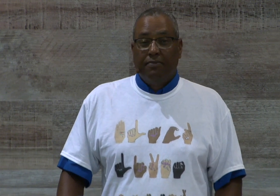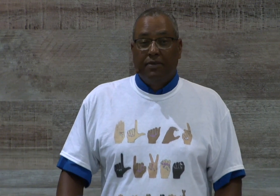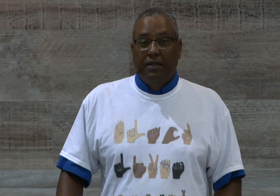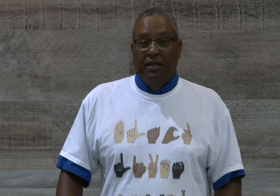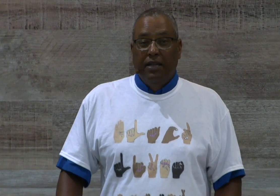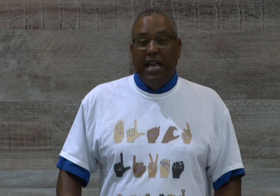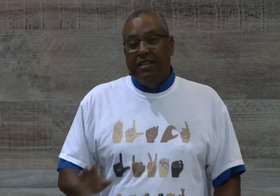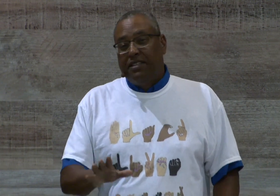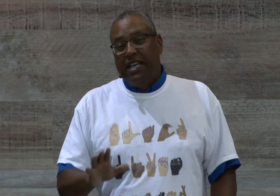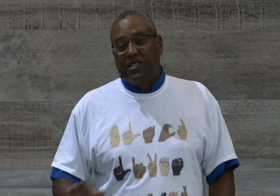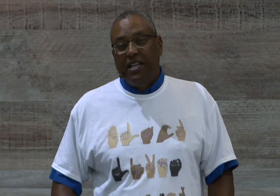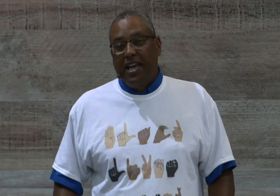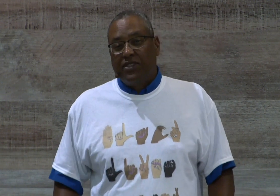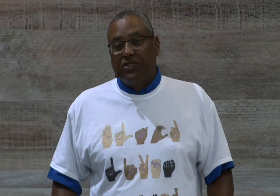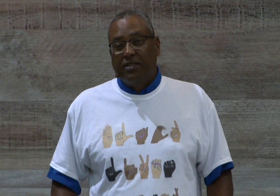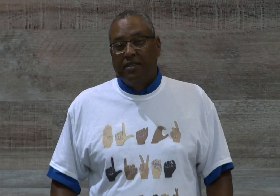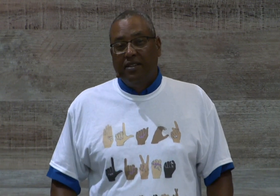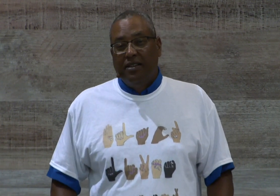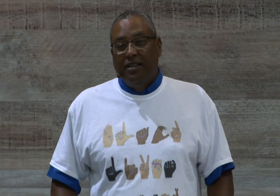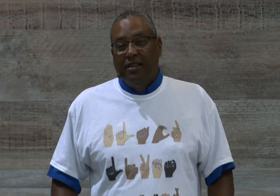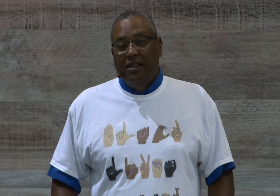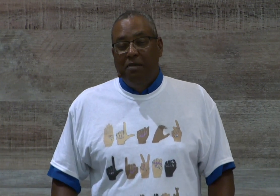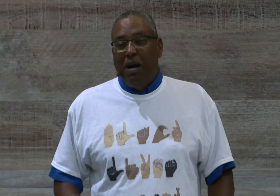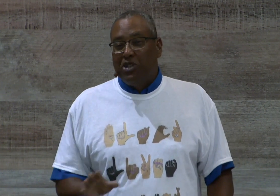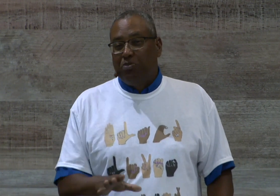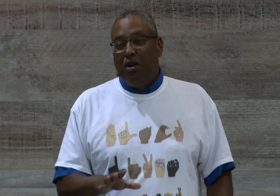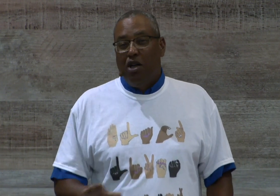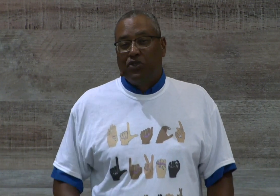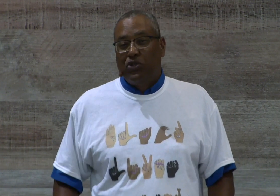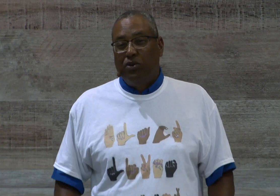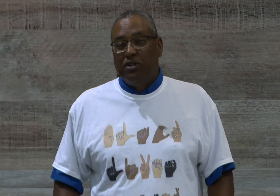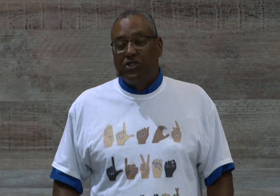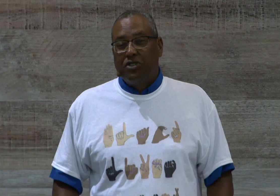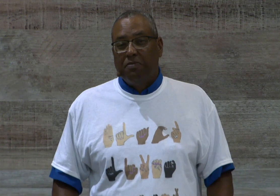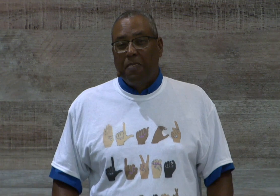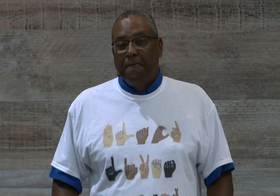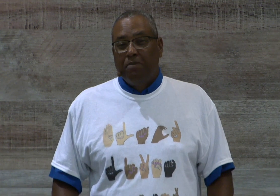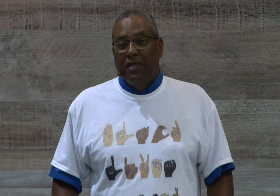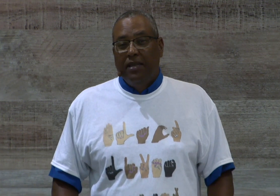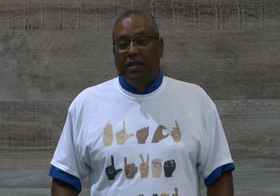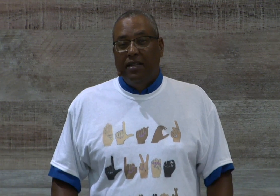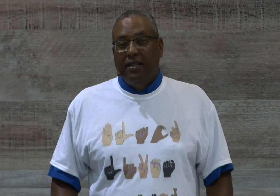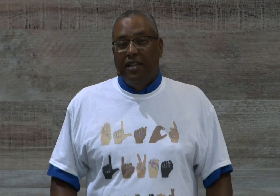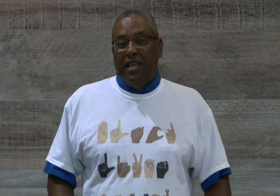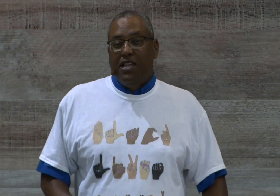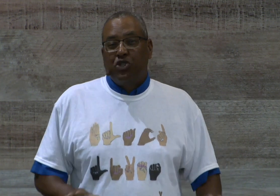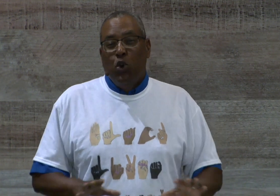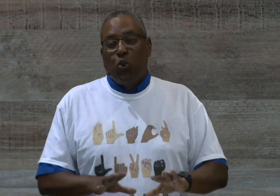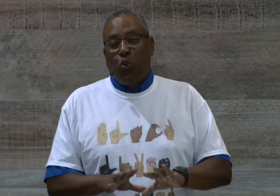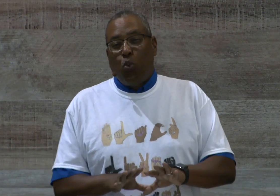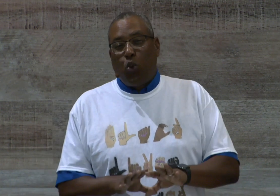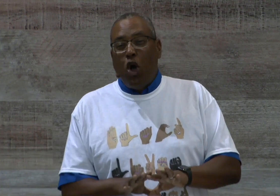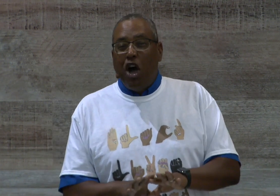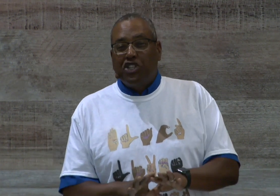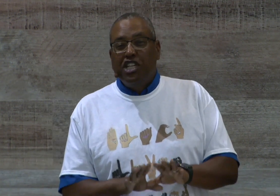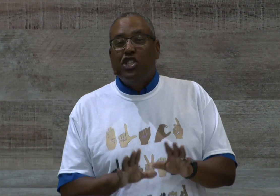And in today's text, Apostle Paul, of sorts, is cautioning the